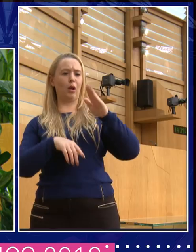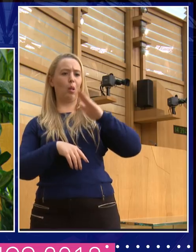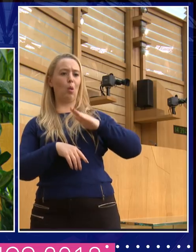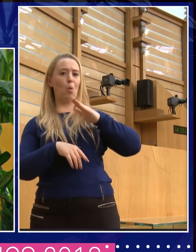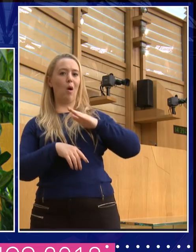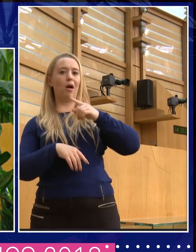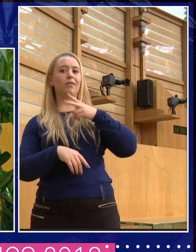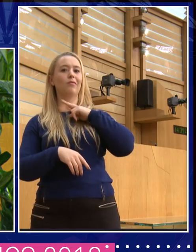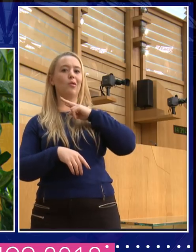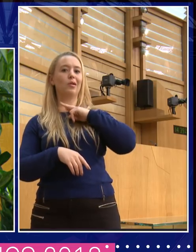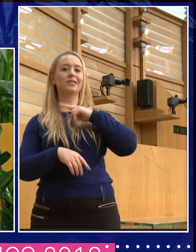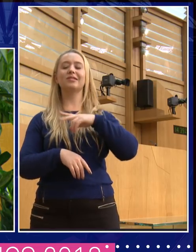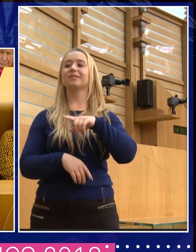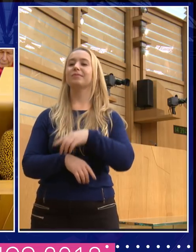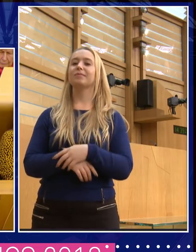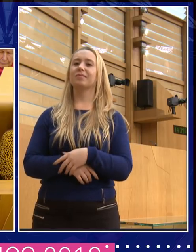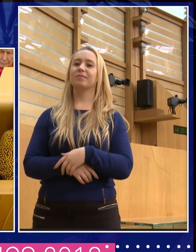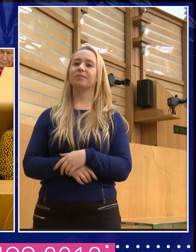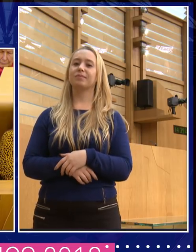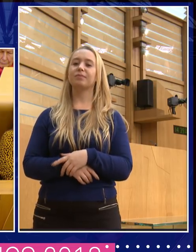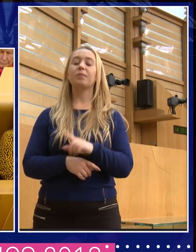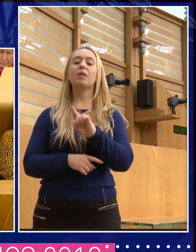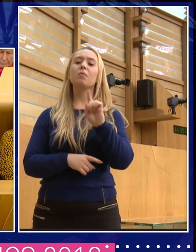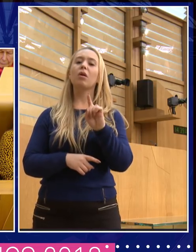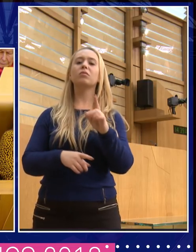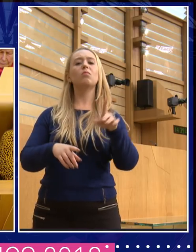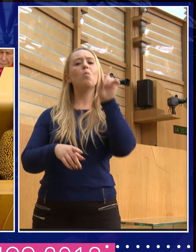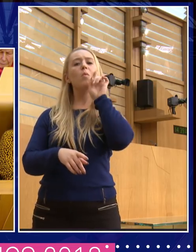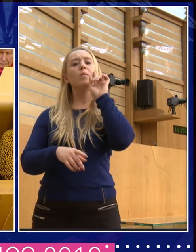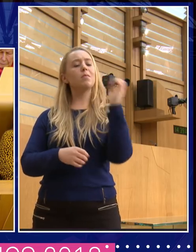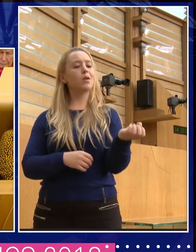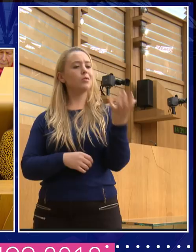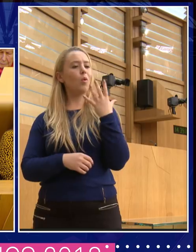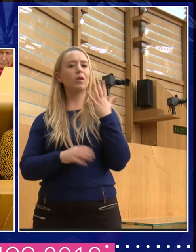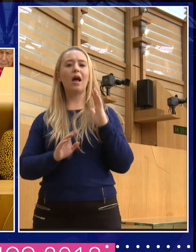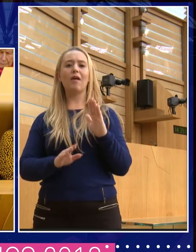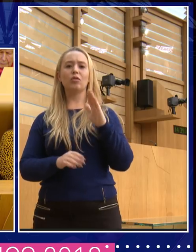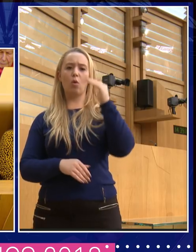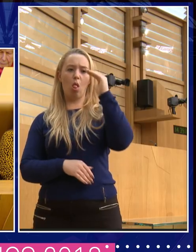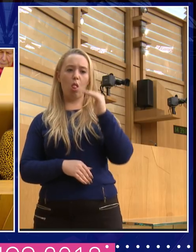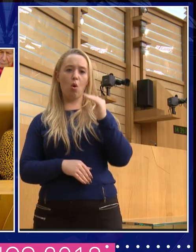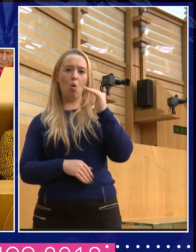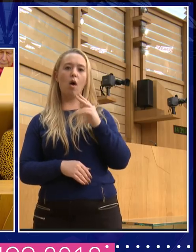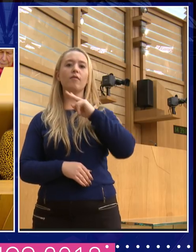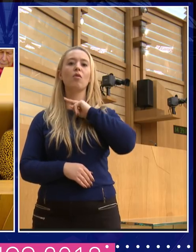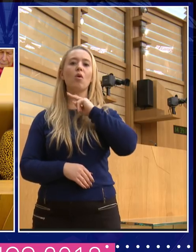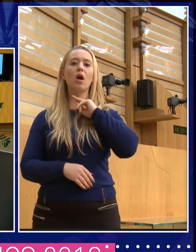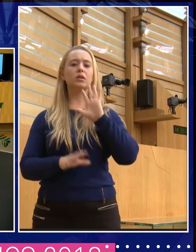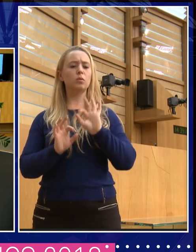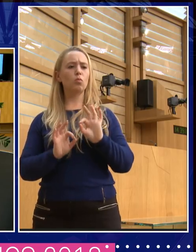not, or Saturday afternoon, not so difficult. Is that what women have to do? Do women have to learn to lower their voice or do